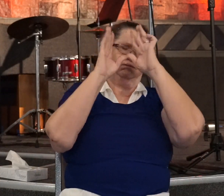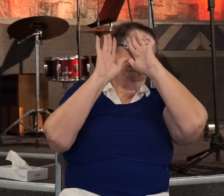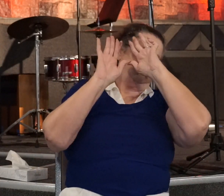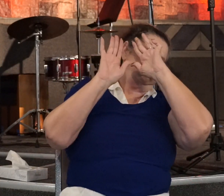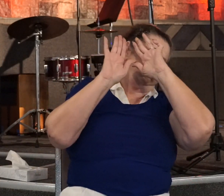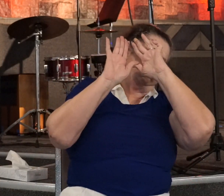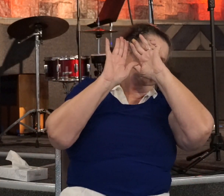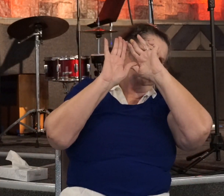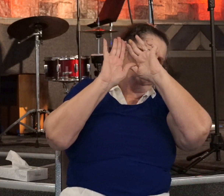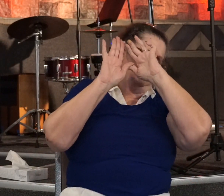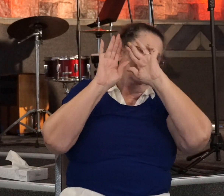of Christ's glory.